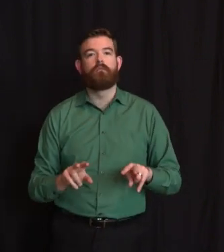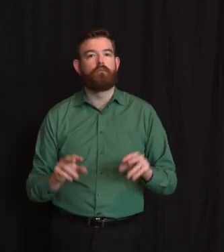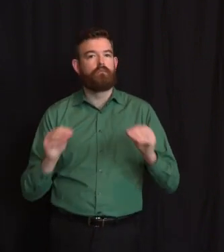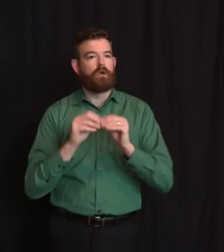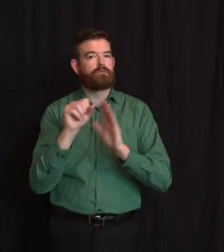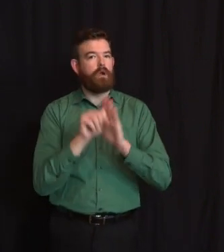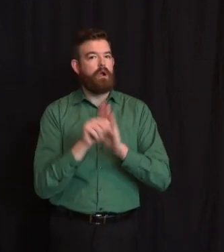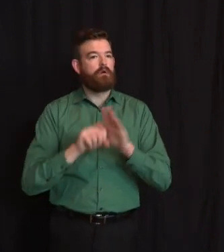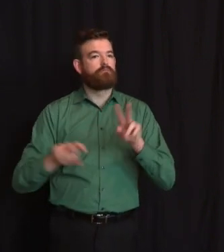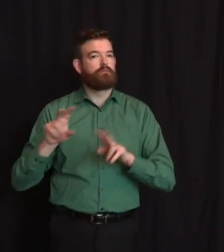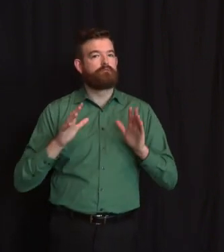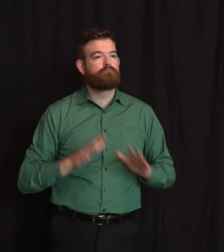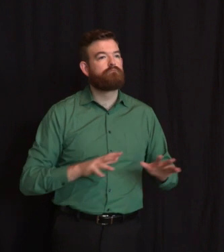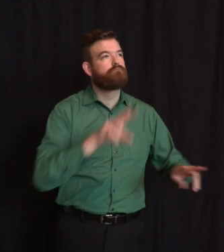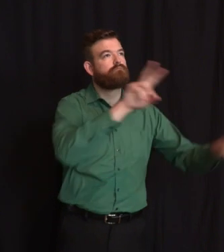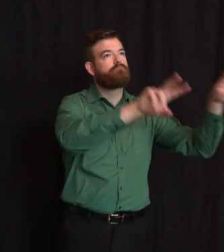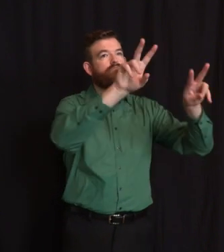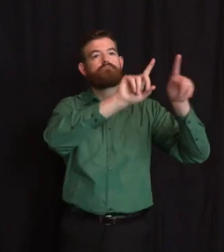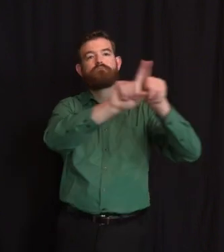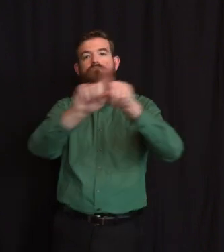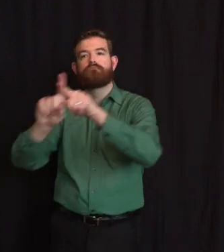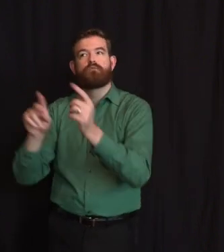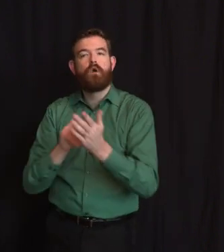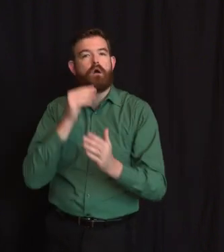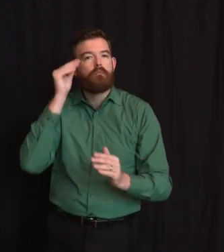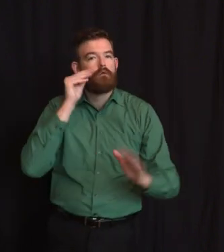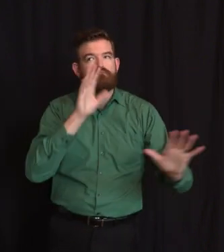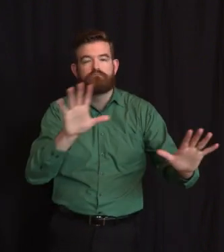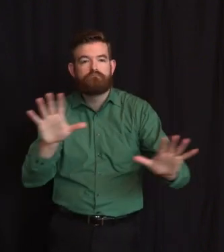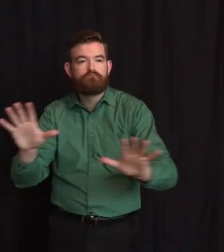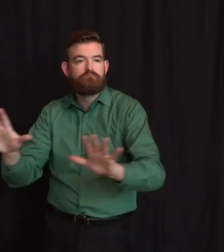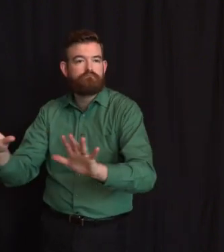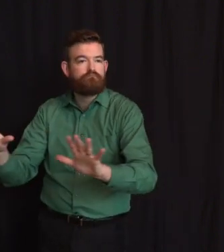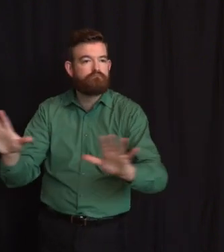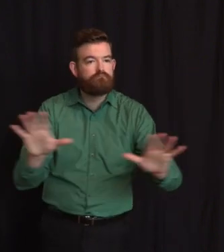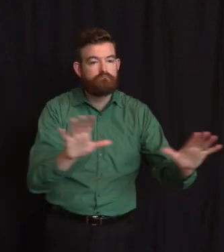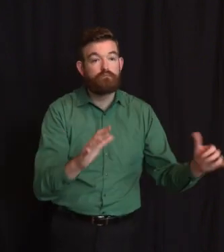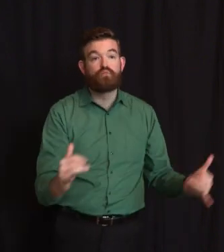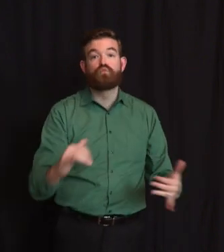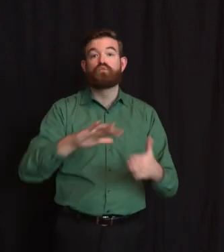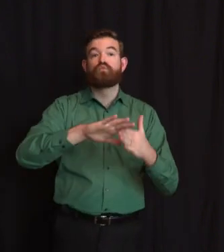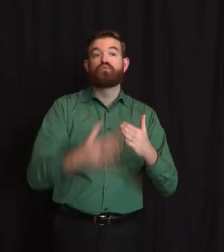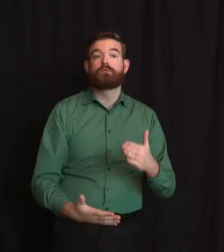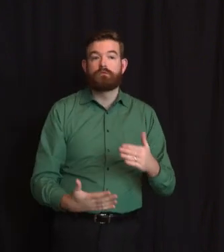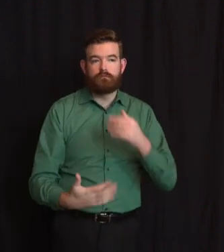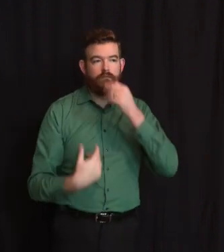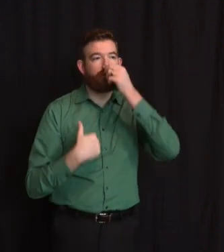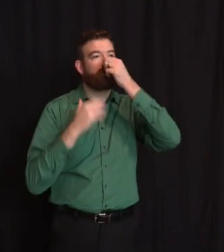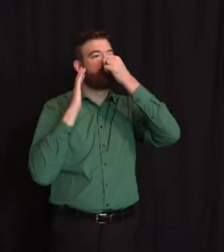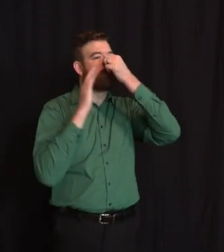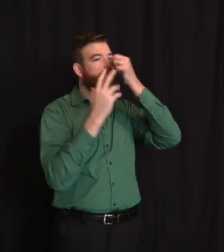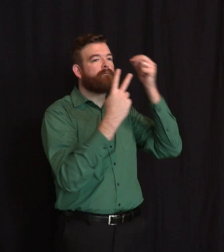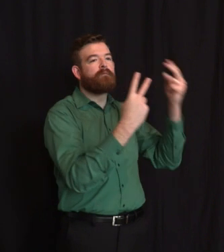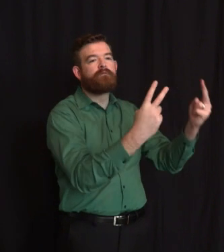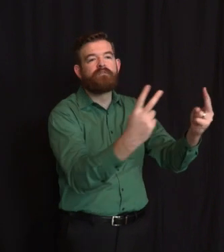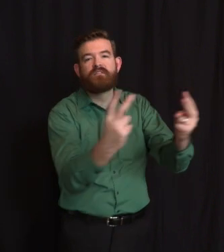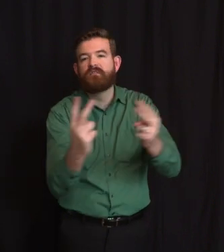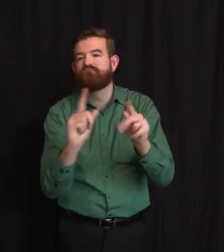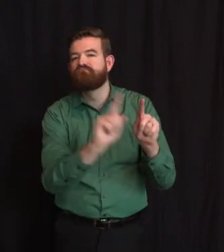visiting selected facilities based on the reporting of their statistics. The New Jersey